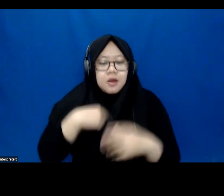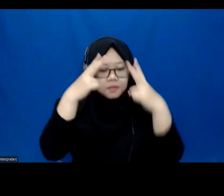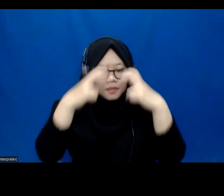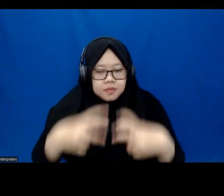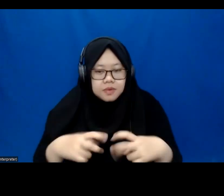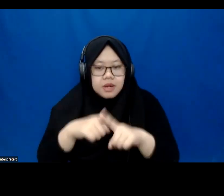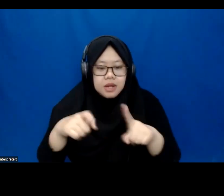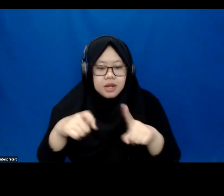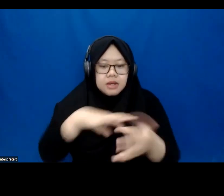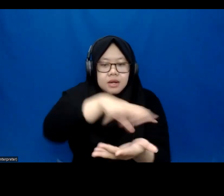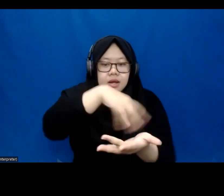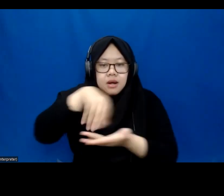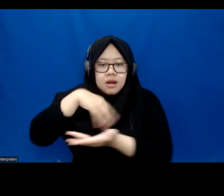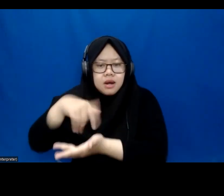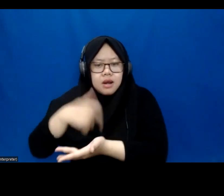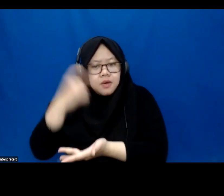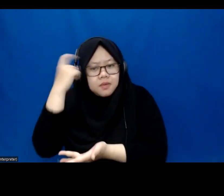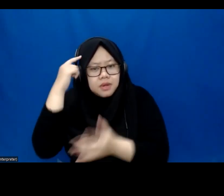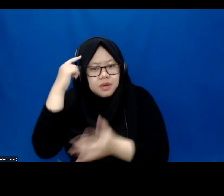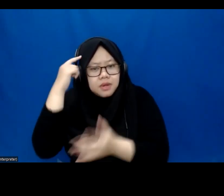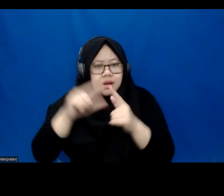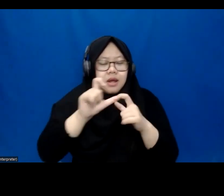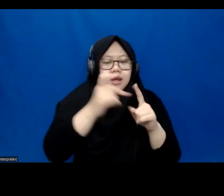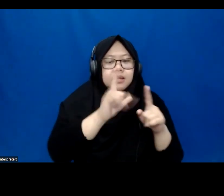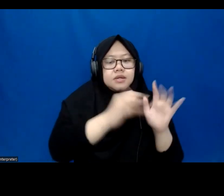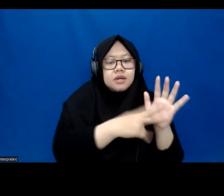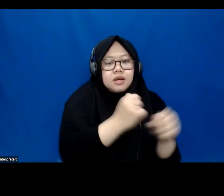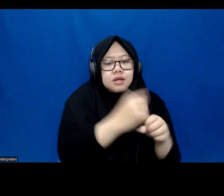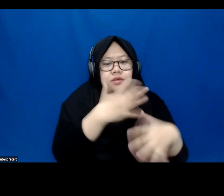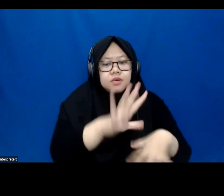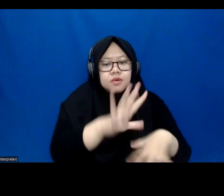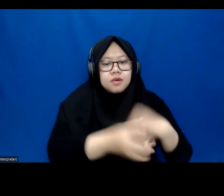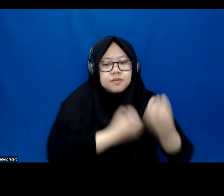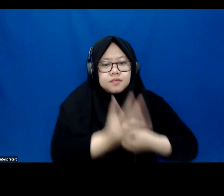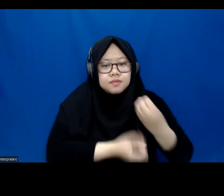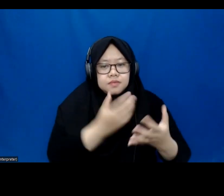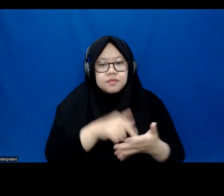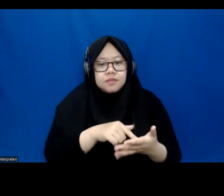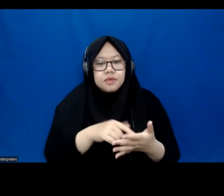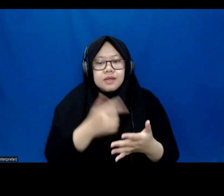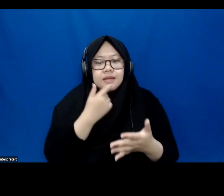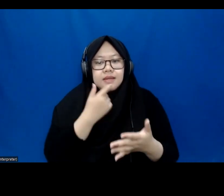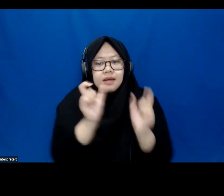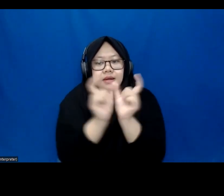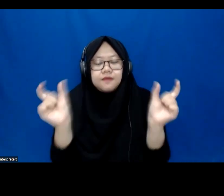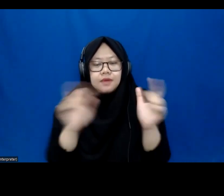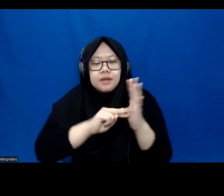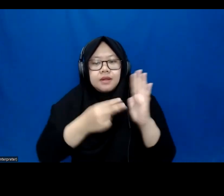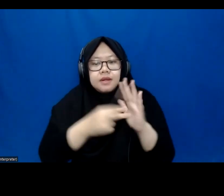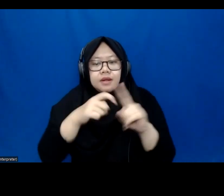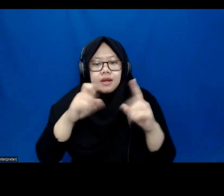and I think Aisling has touched on this too, is that the definition of inclusion varies country by country.